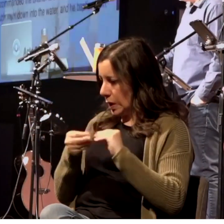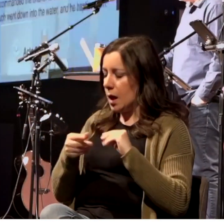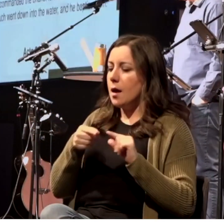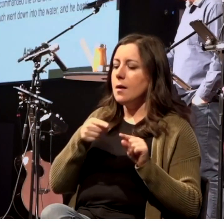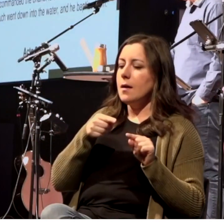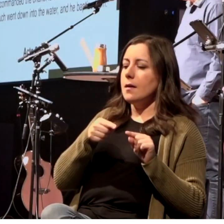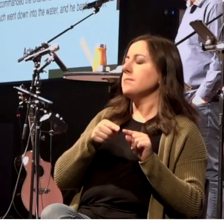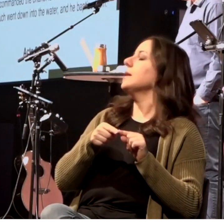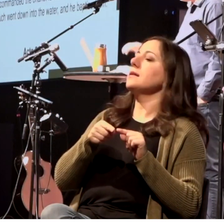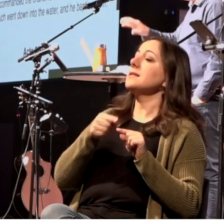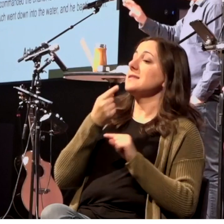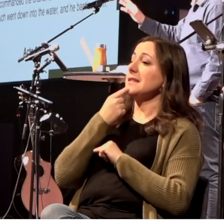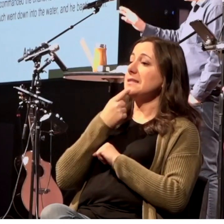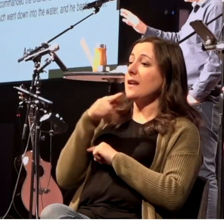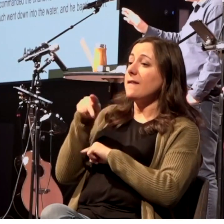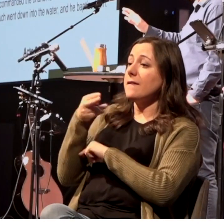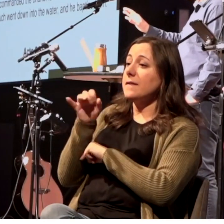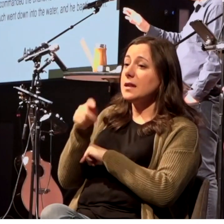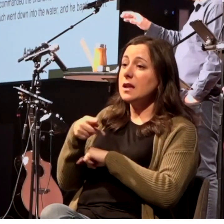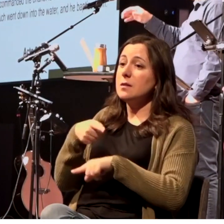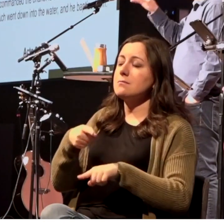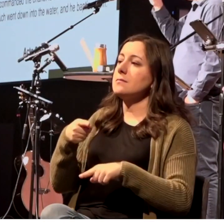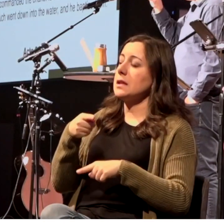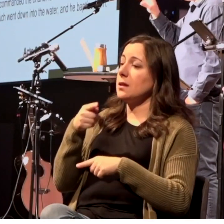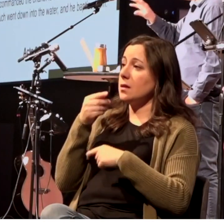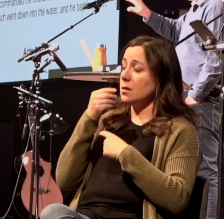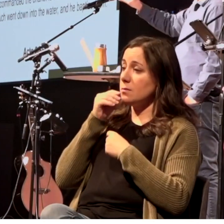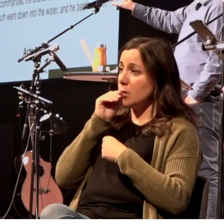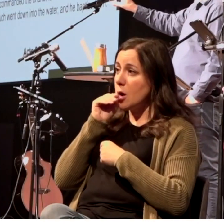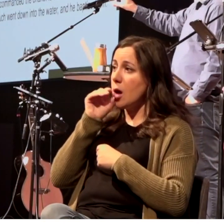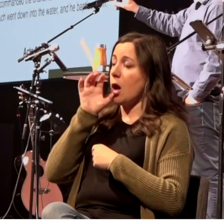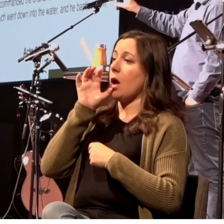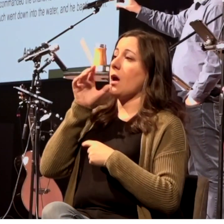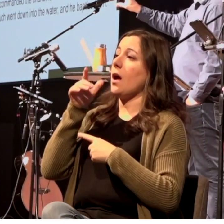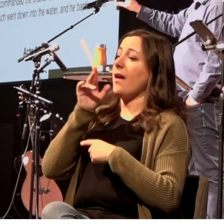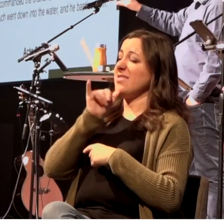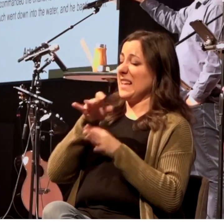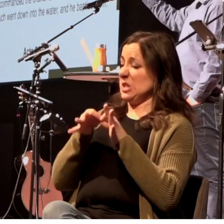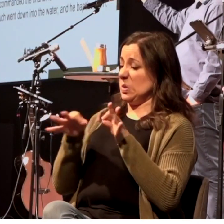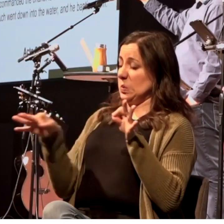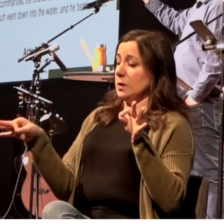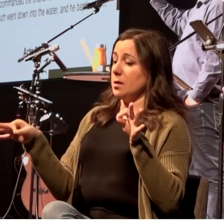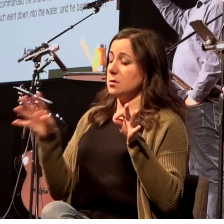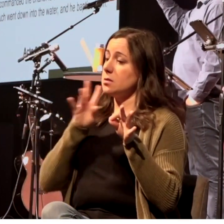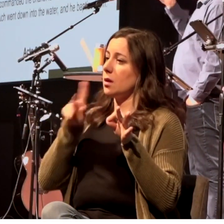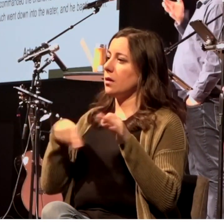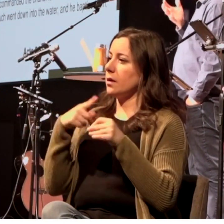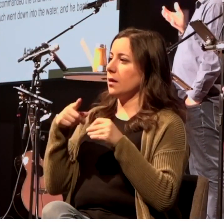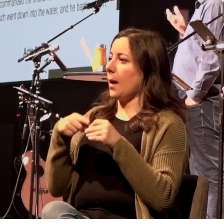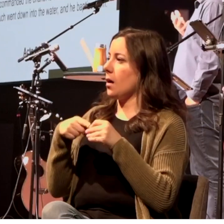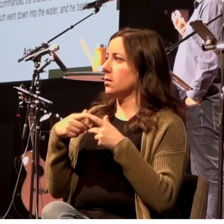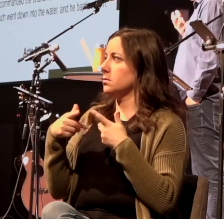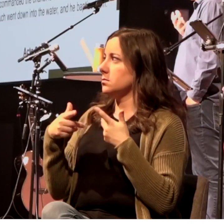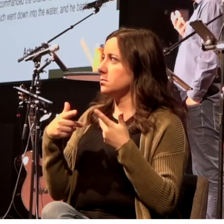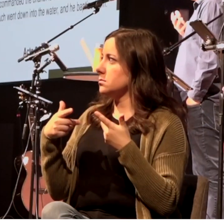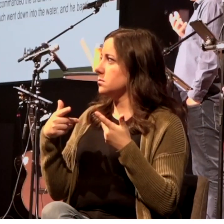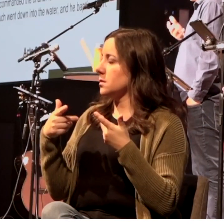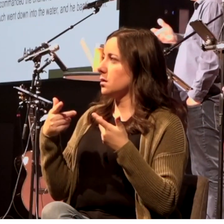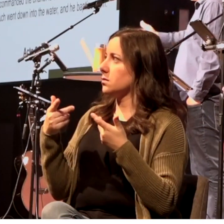it says Philip opened his mouth and beginning at this scripture he's talking about the Spirit of God told Philip go